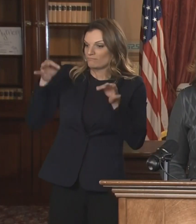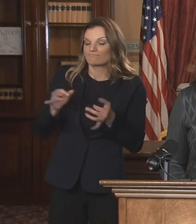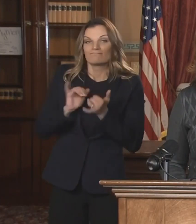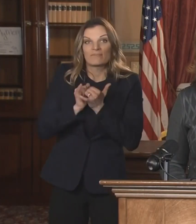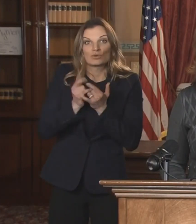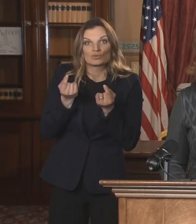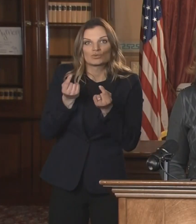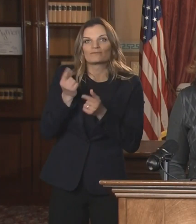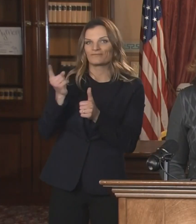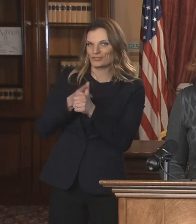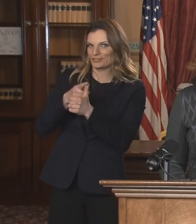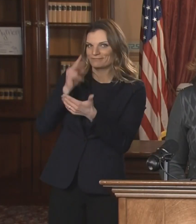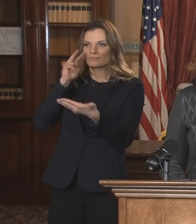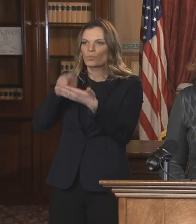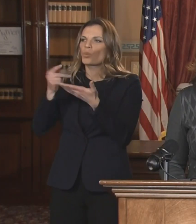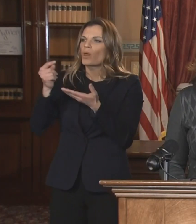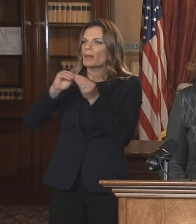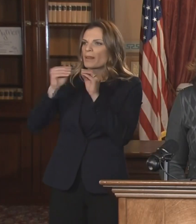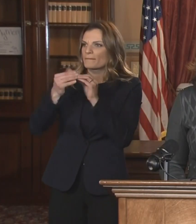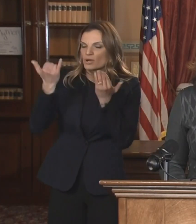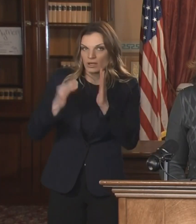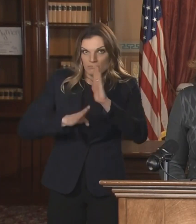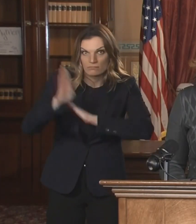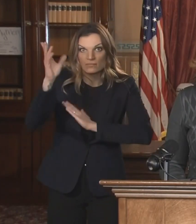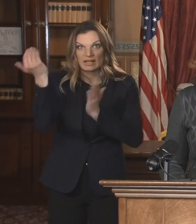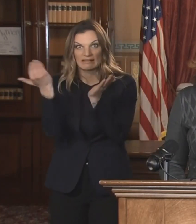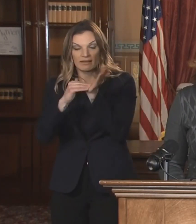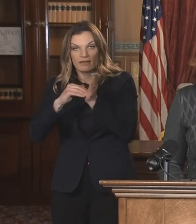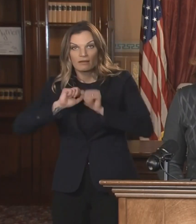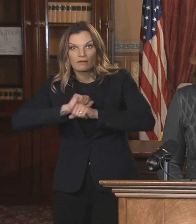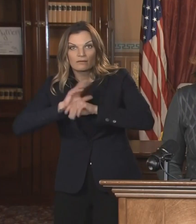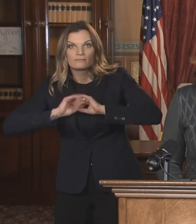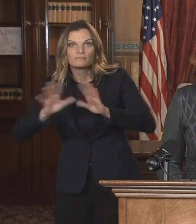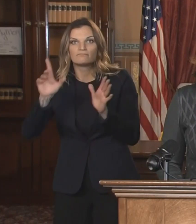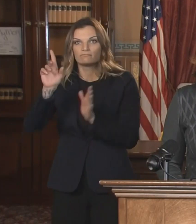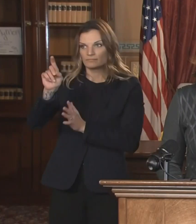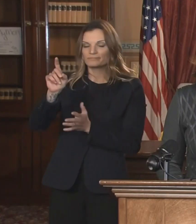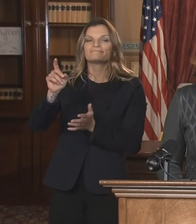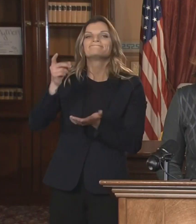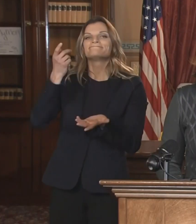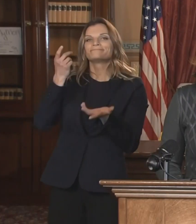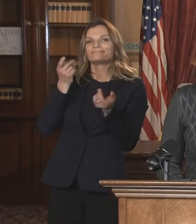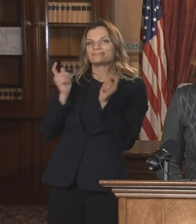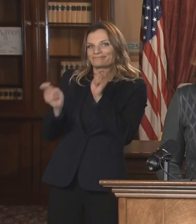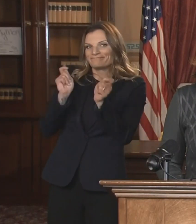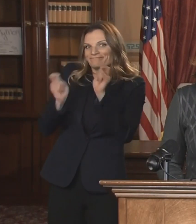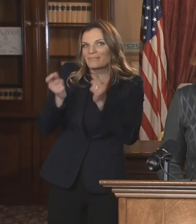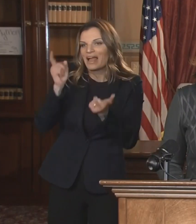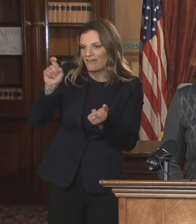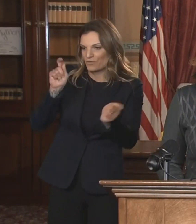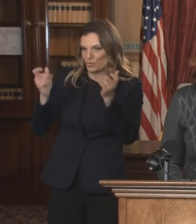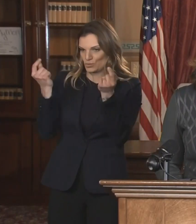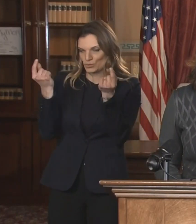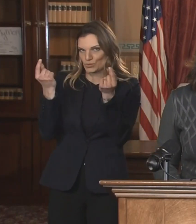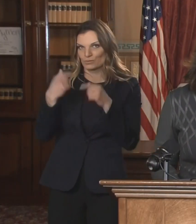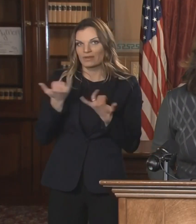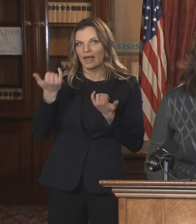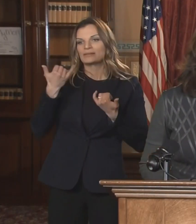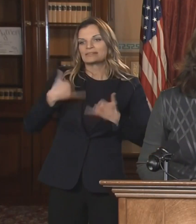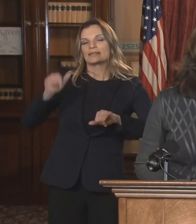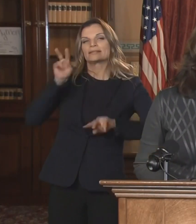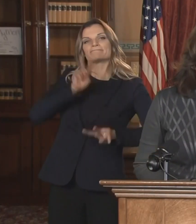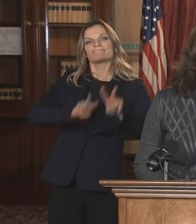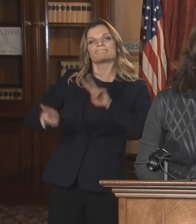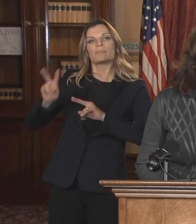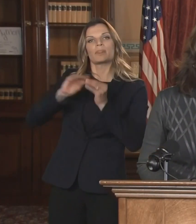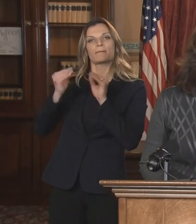We have modeling calls and we are getting up to date information. And so as we continue to monitor monitor